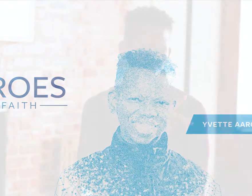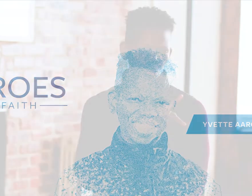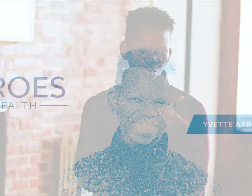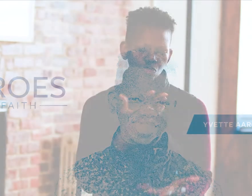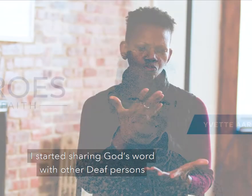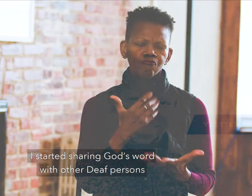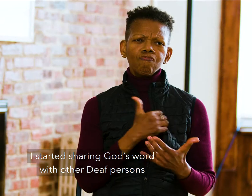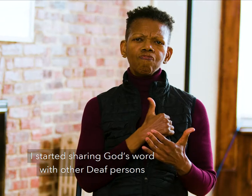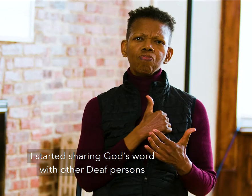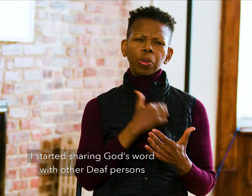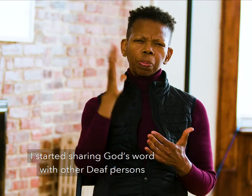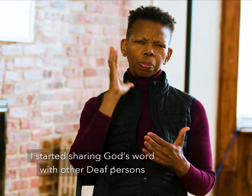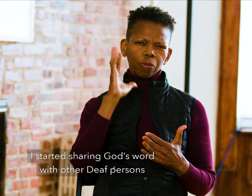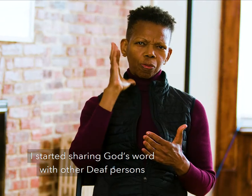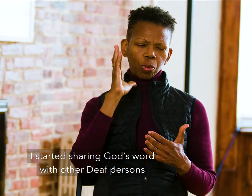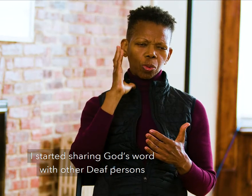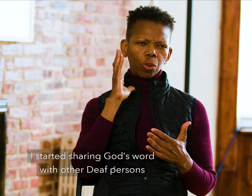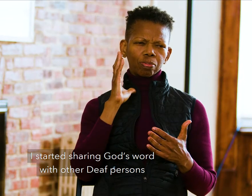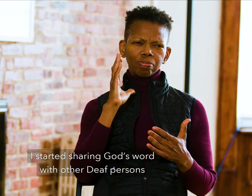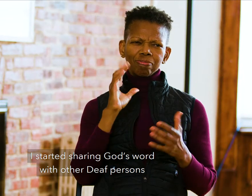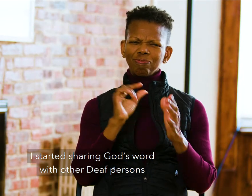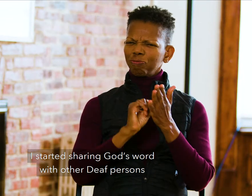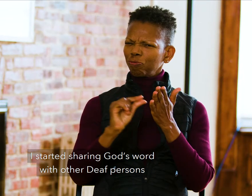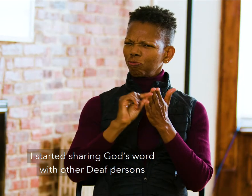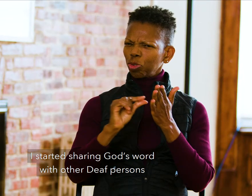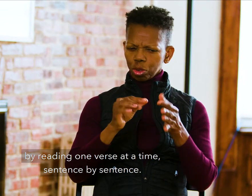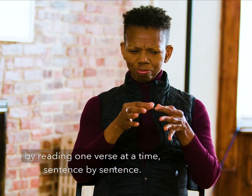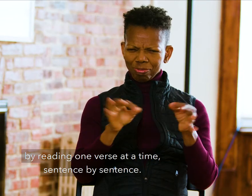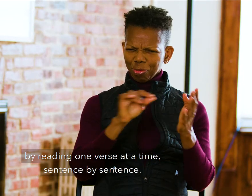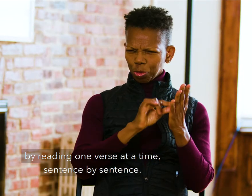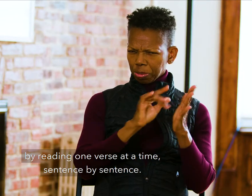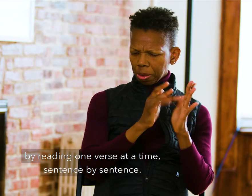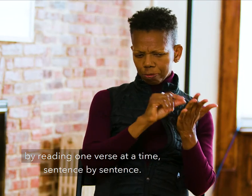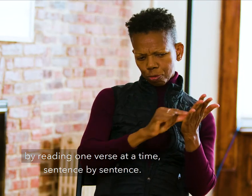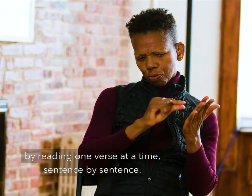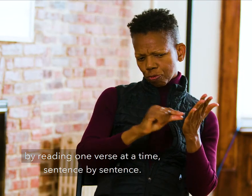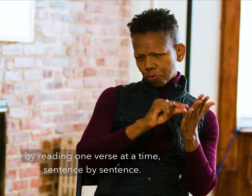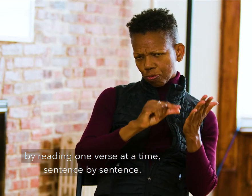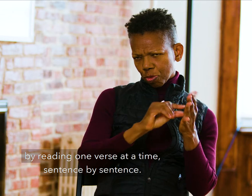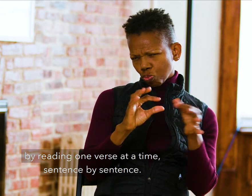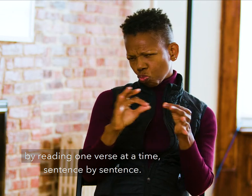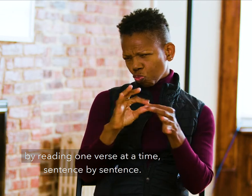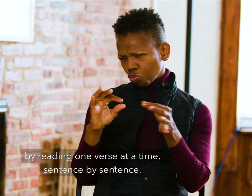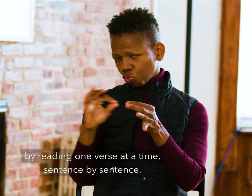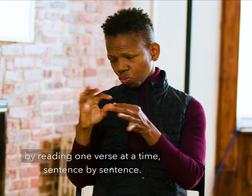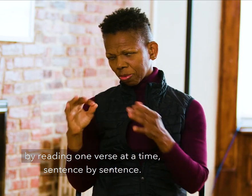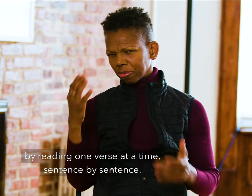I started sharing God's Word with other deaf persons by reading one verse at a time, sentence